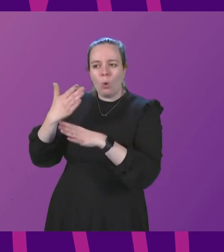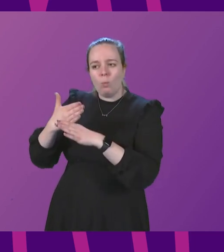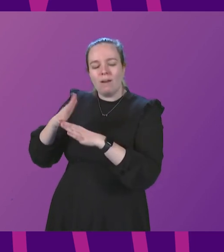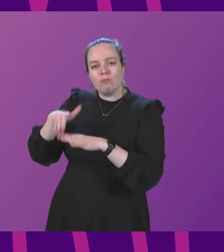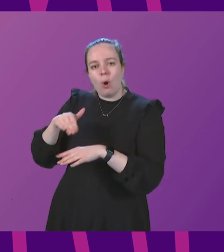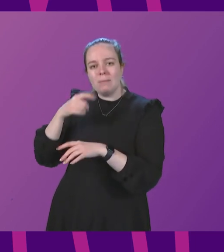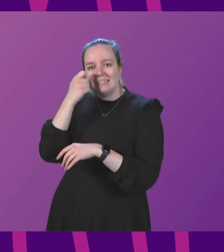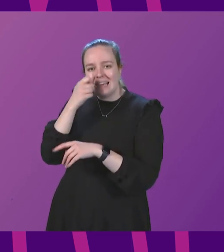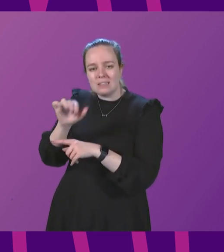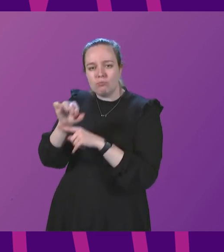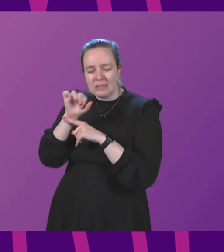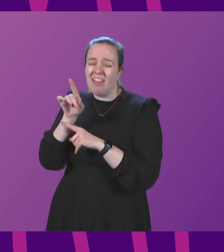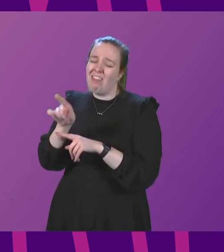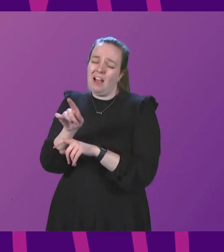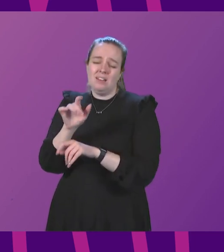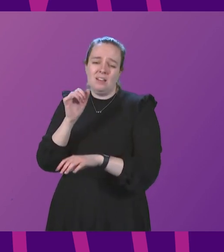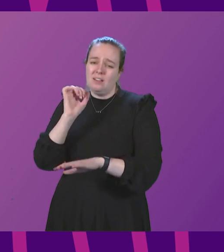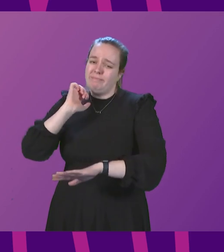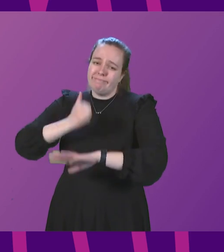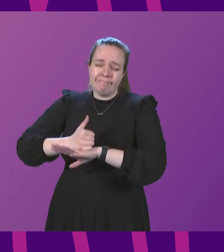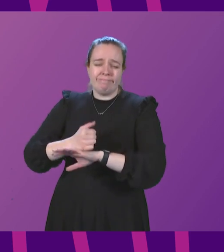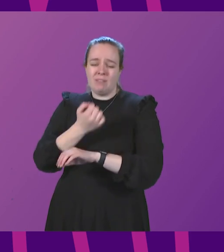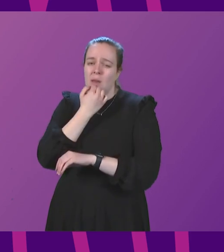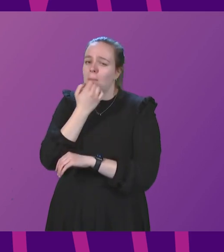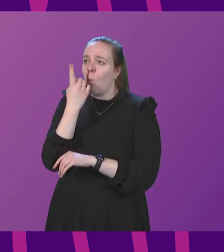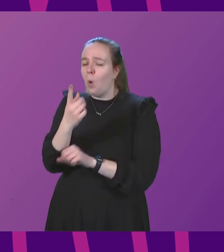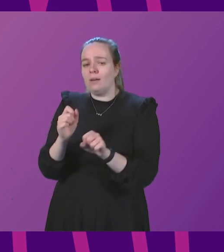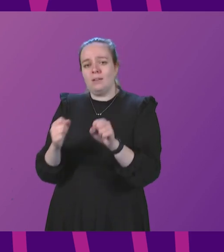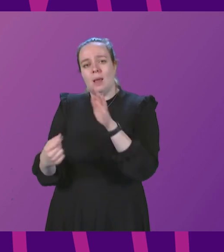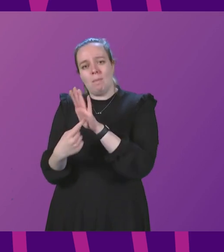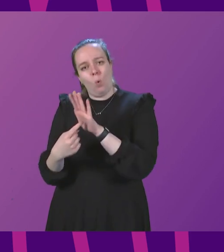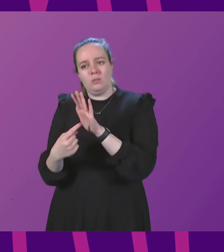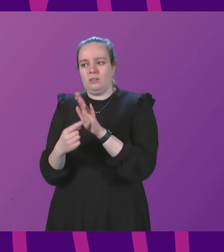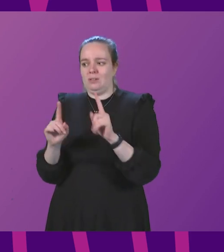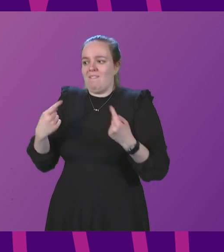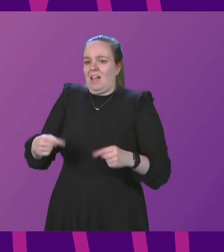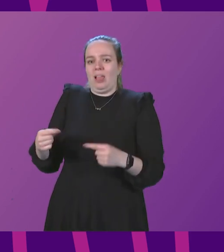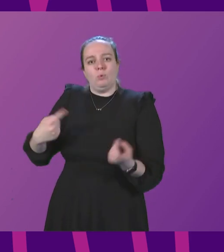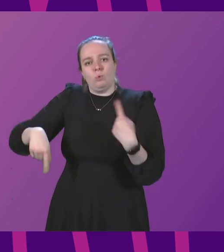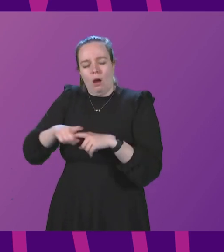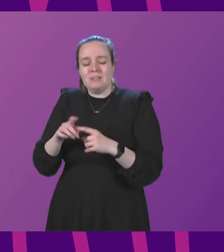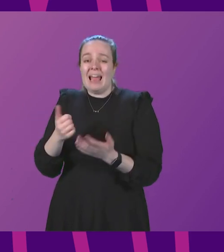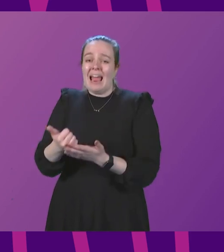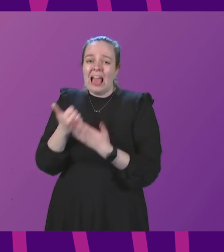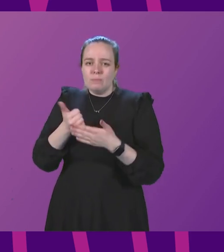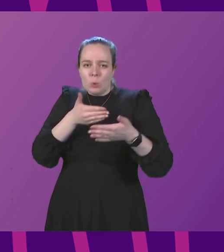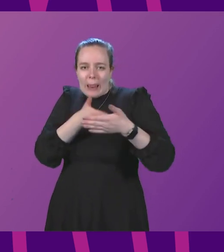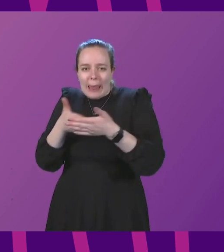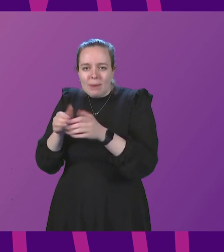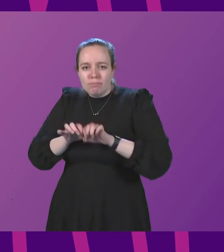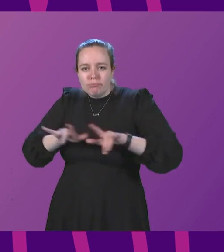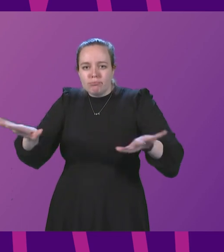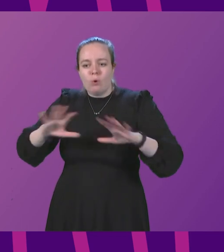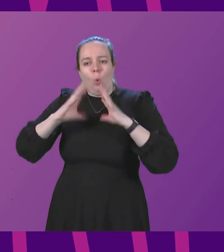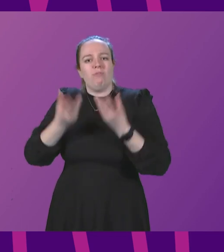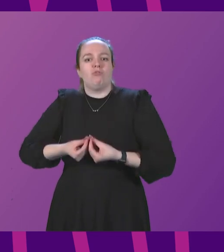remains one of the most fundamental public health protections that we have available to us. It helps limit transmission overall,